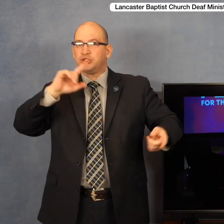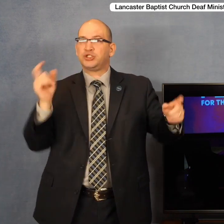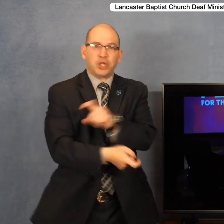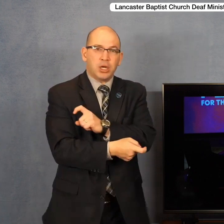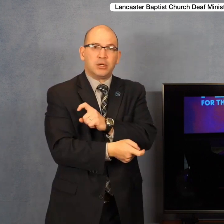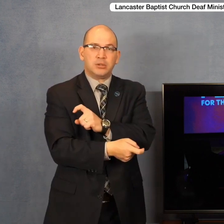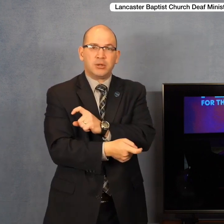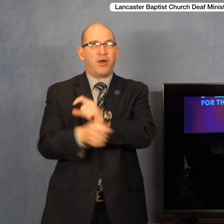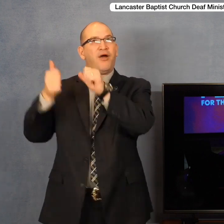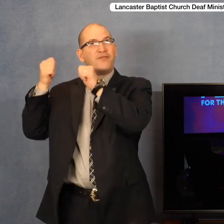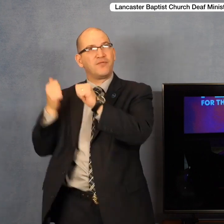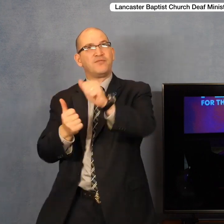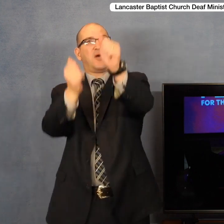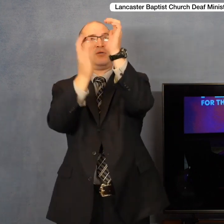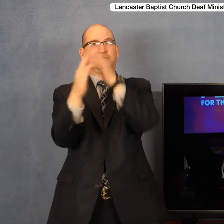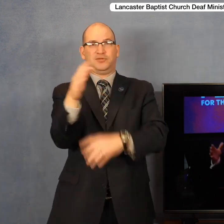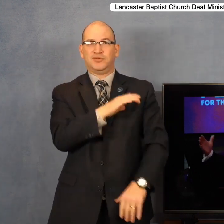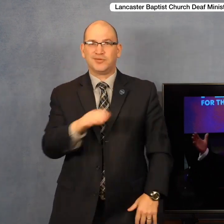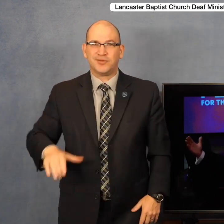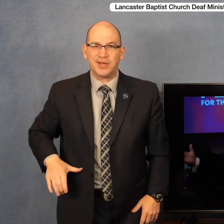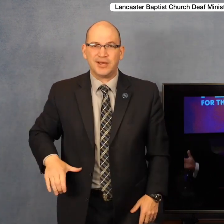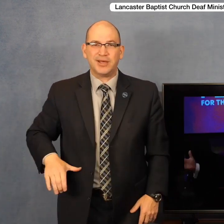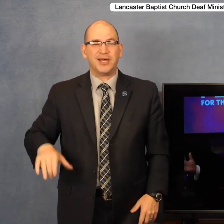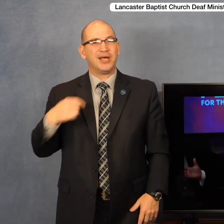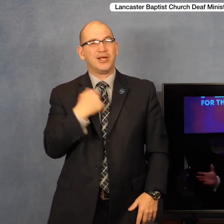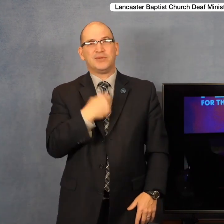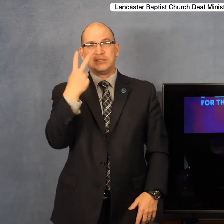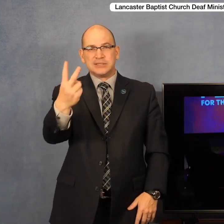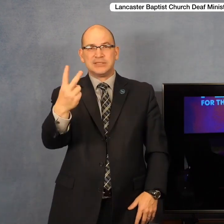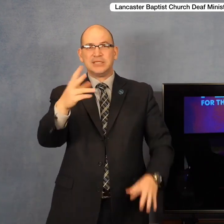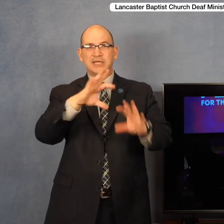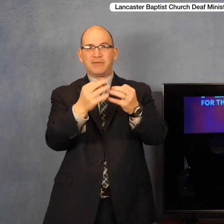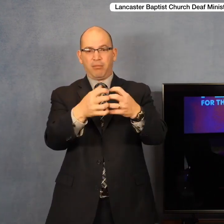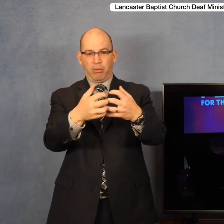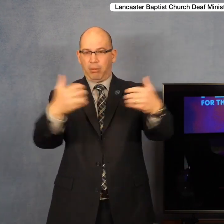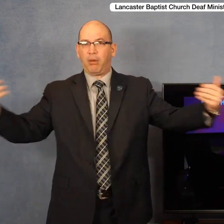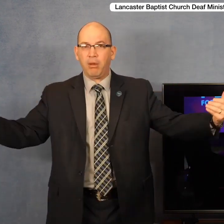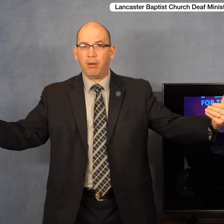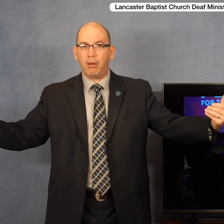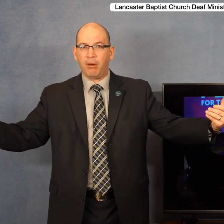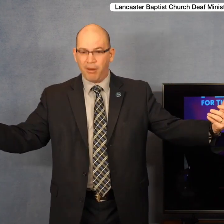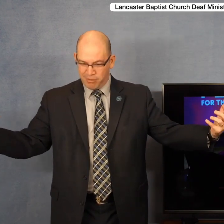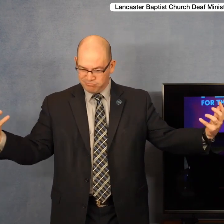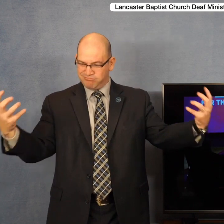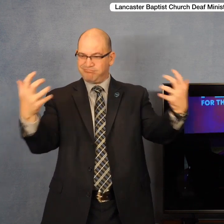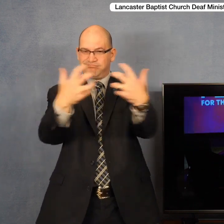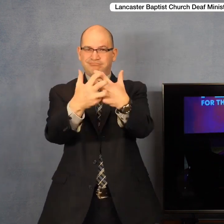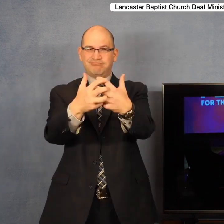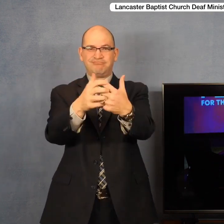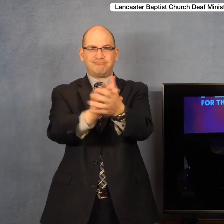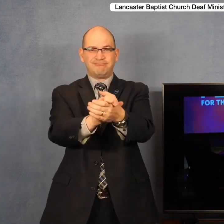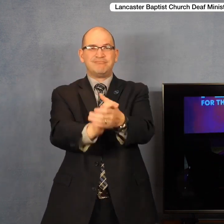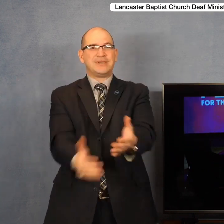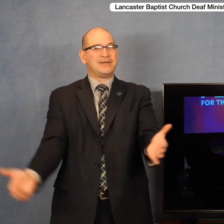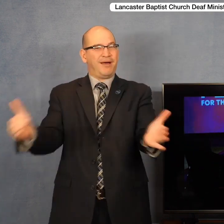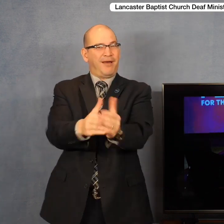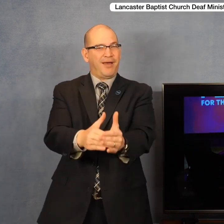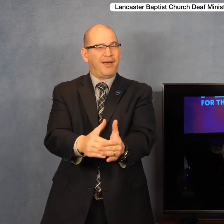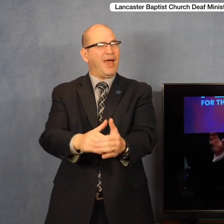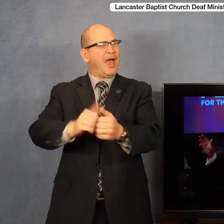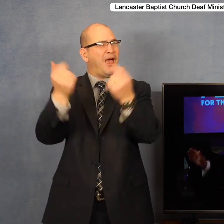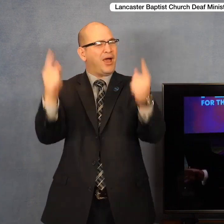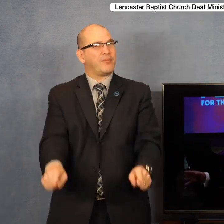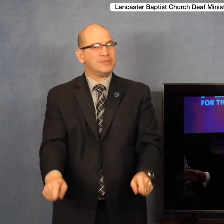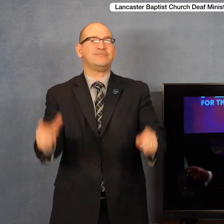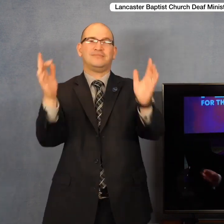in their life. We've seen God take families that were separated and bring them back together. But it's only Jesus that can deliver